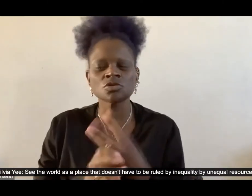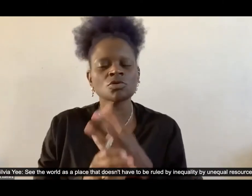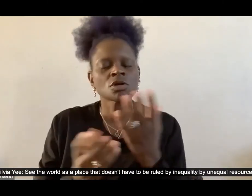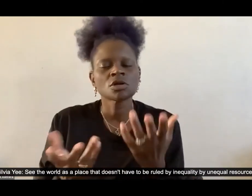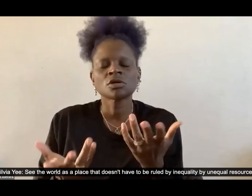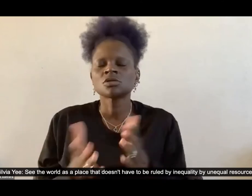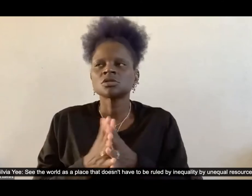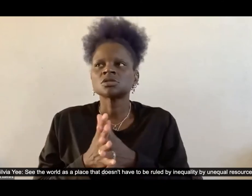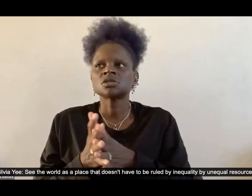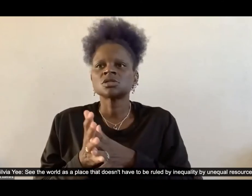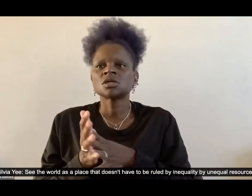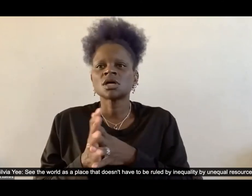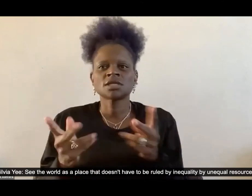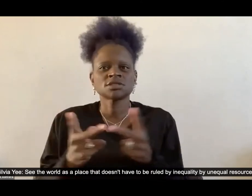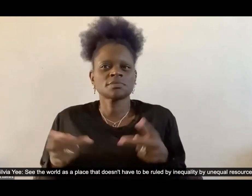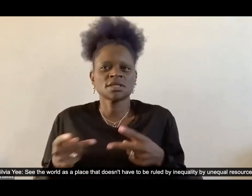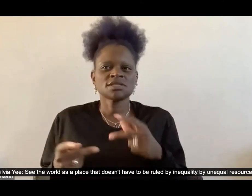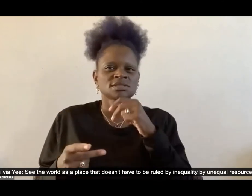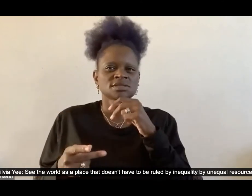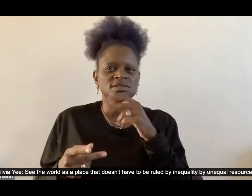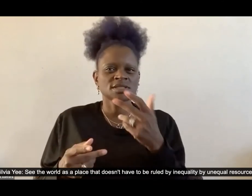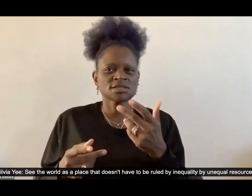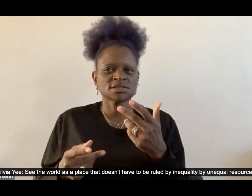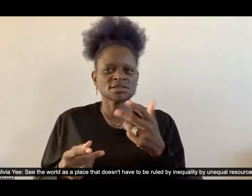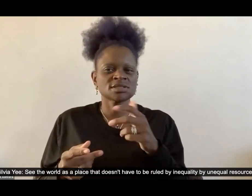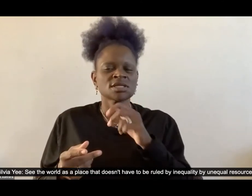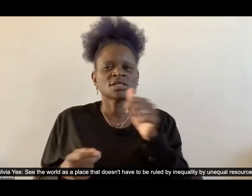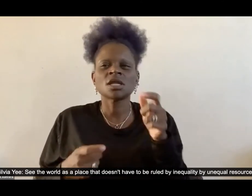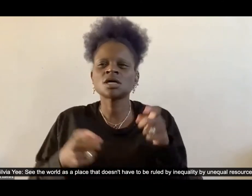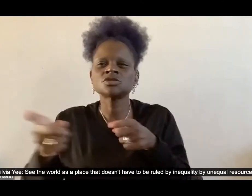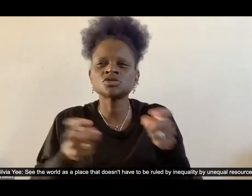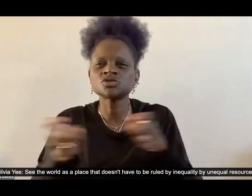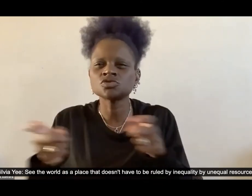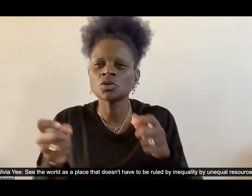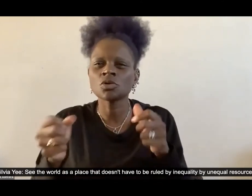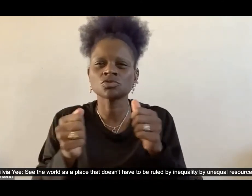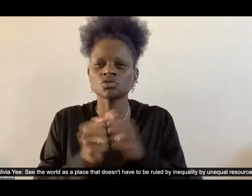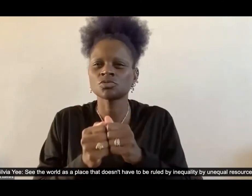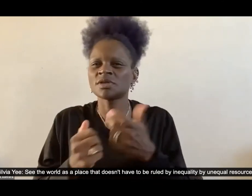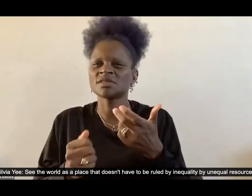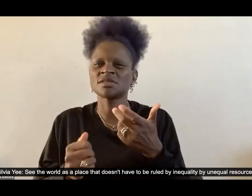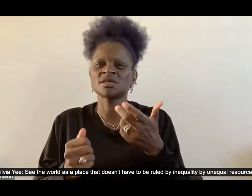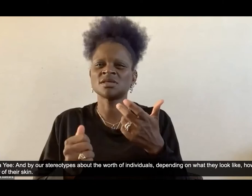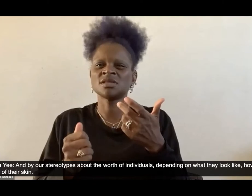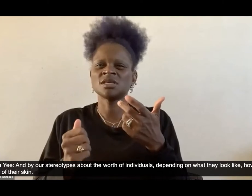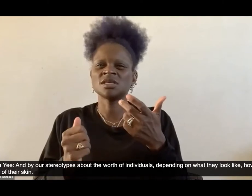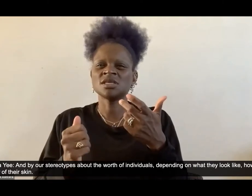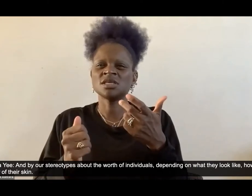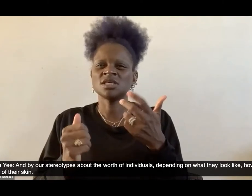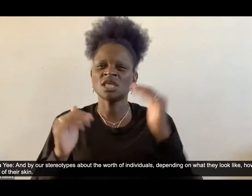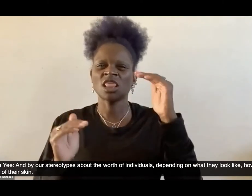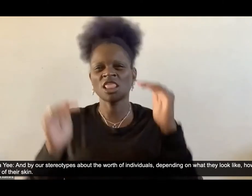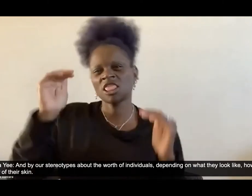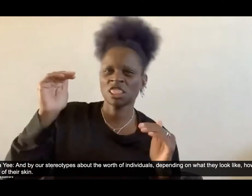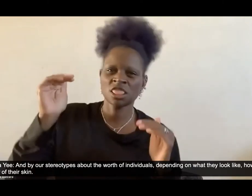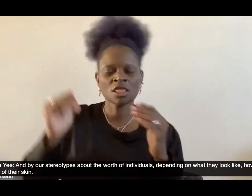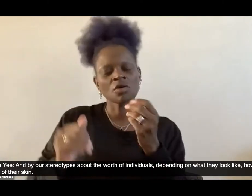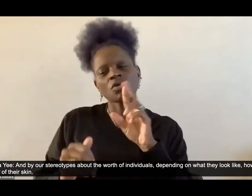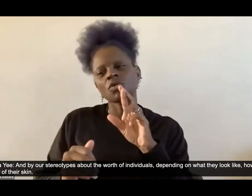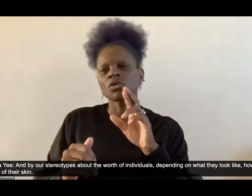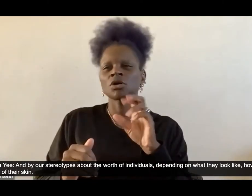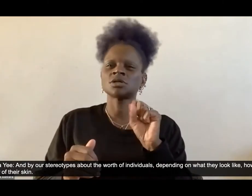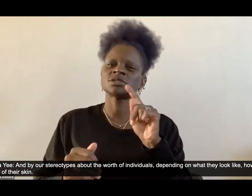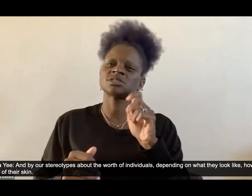ruled by inequality by unequal resource distribution and by our stereotypes about